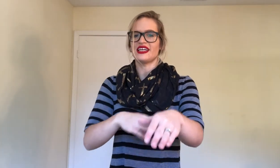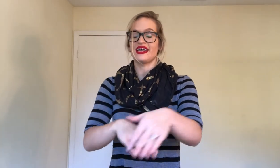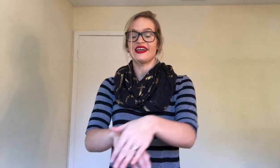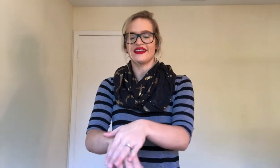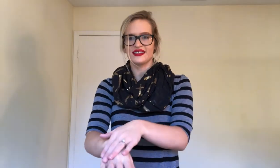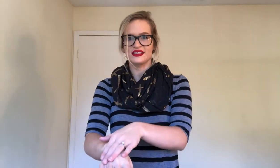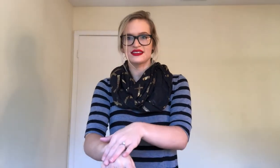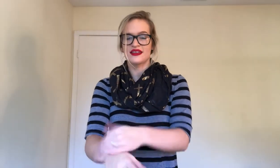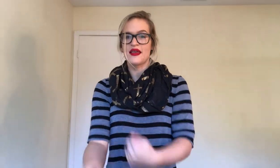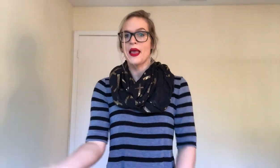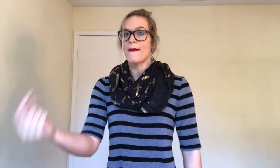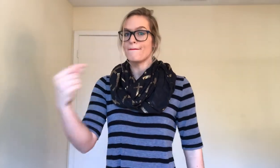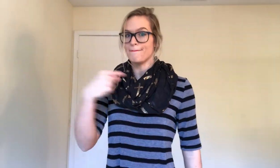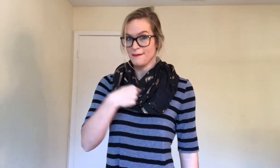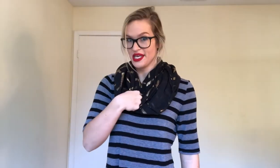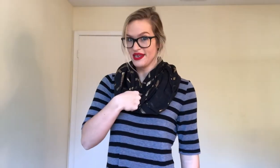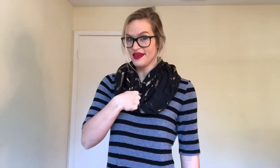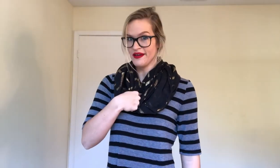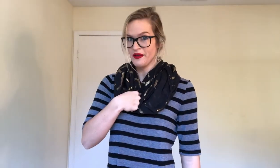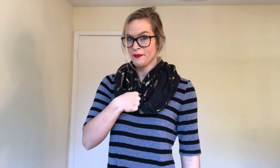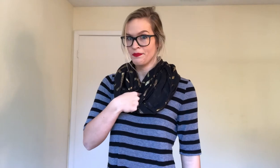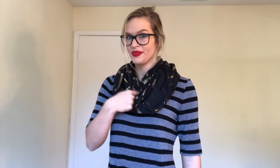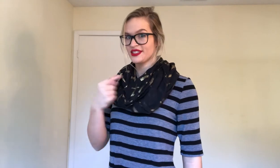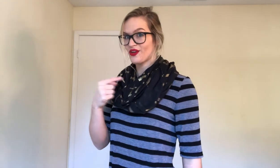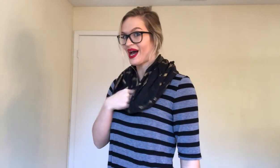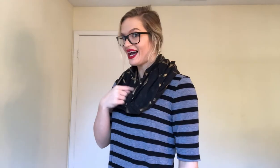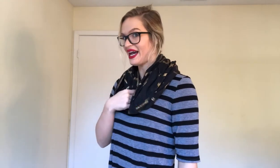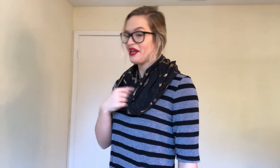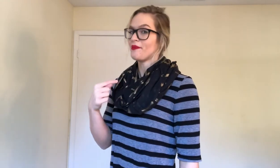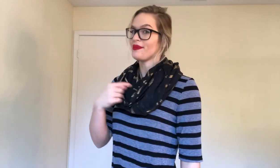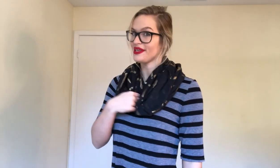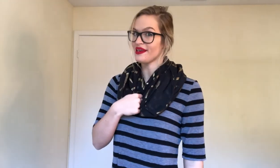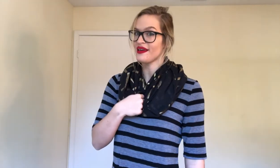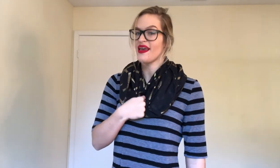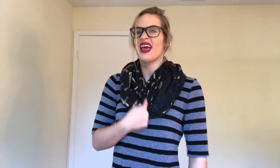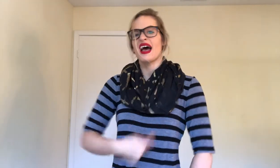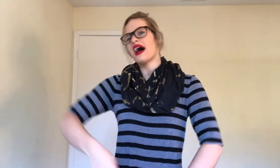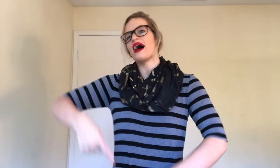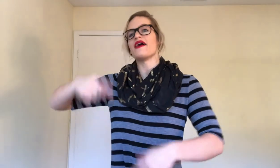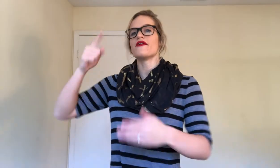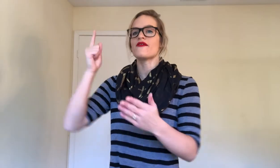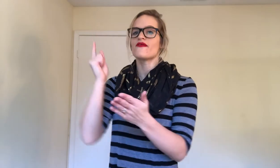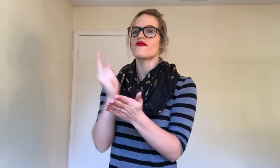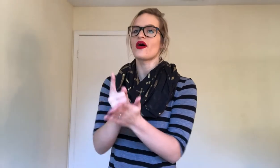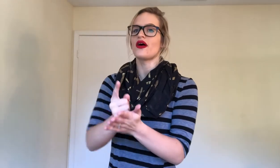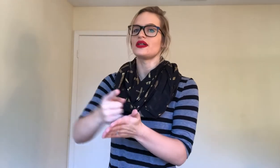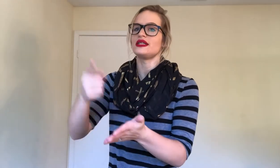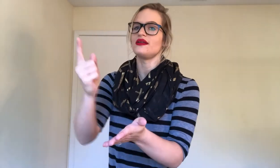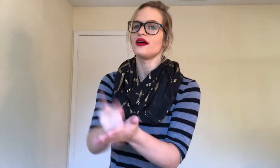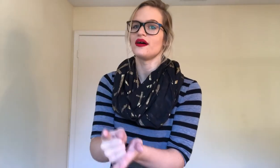hands. Me. So, I. Me. I fall in love.